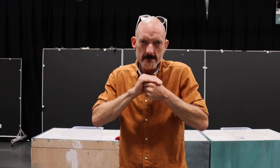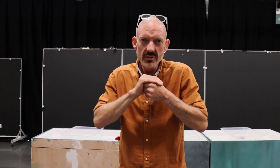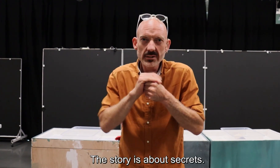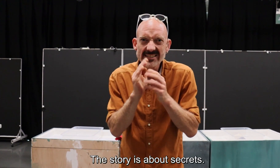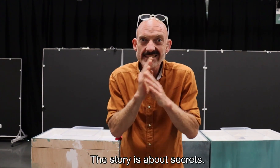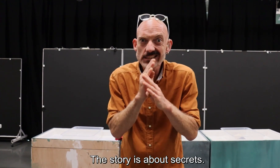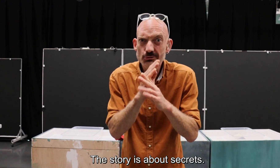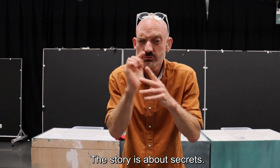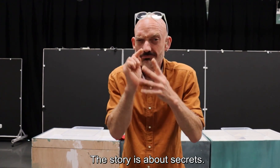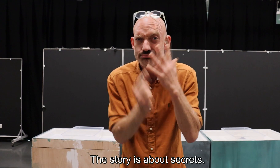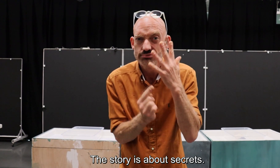The story is about secrets.